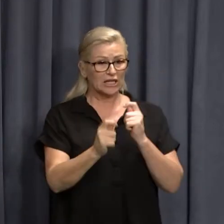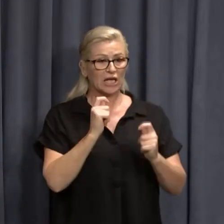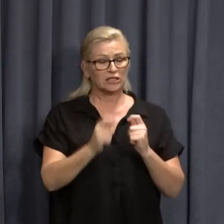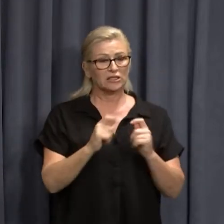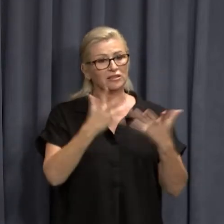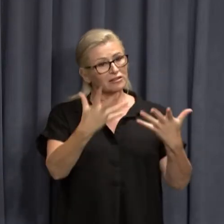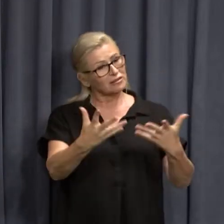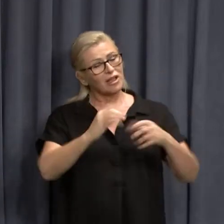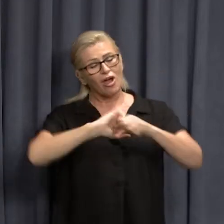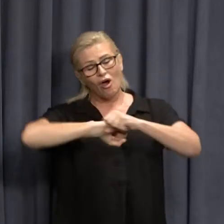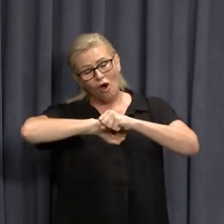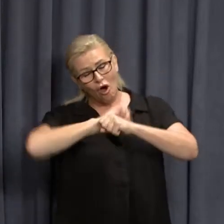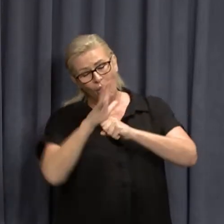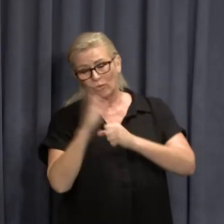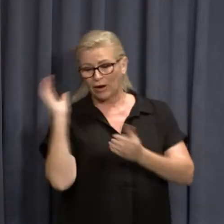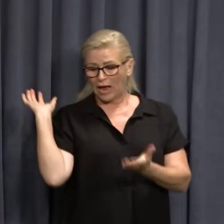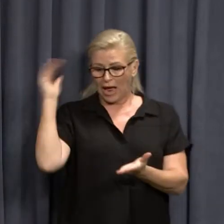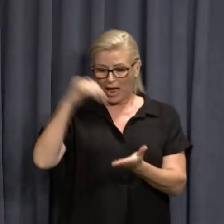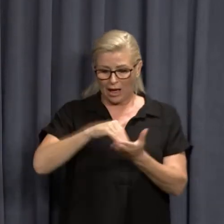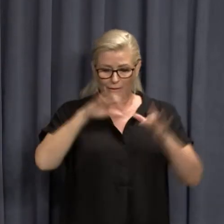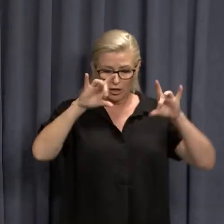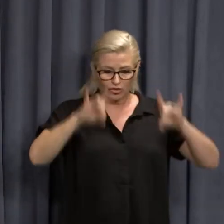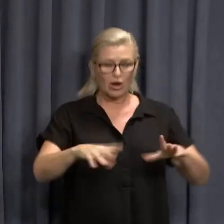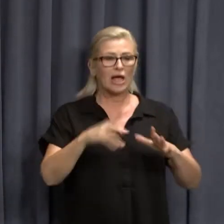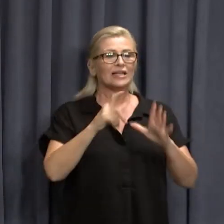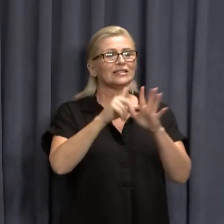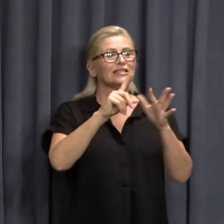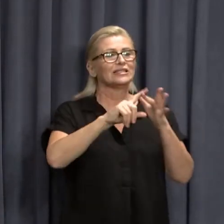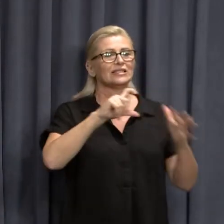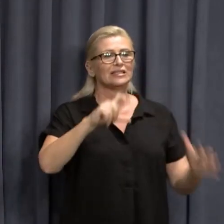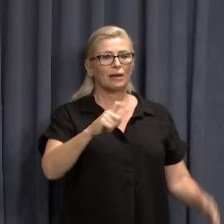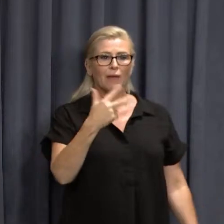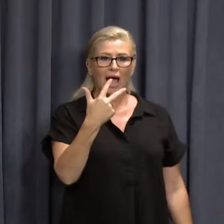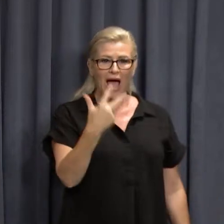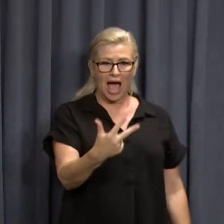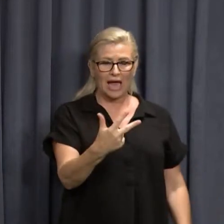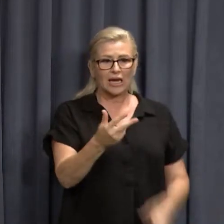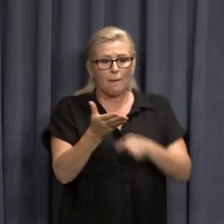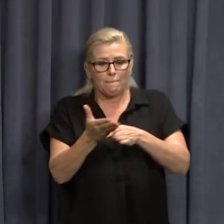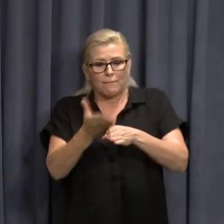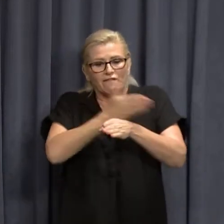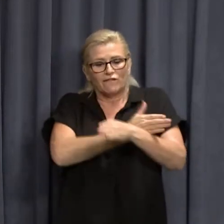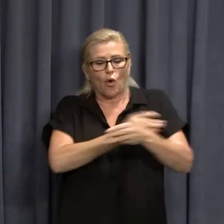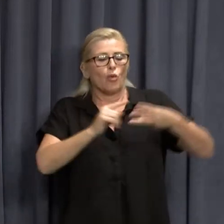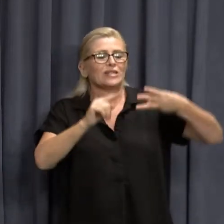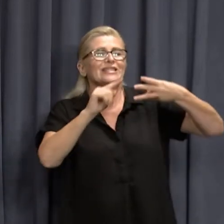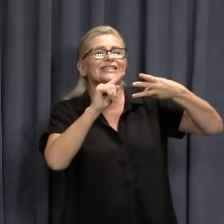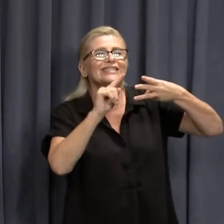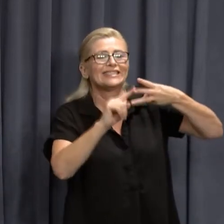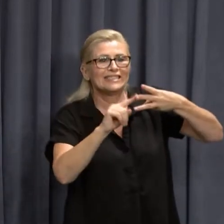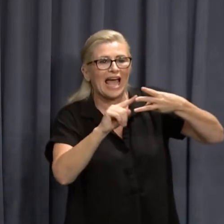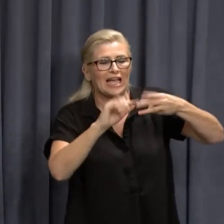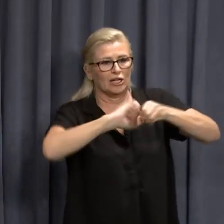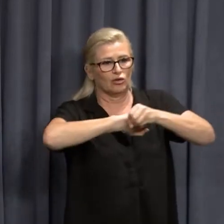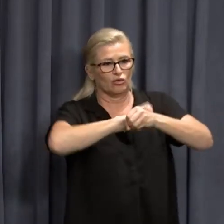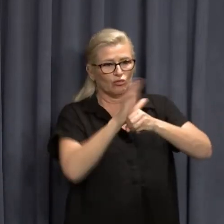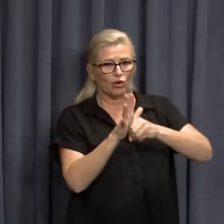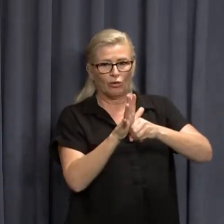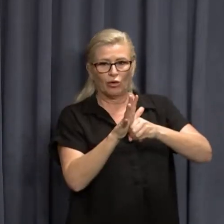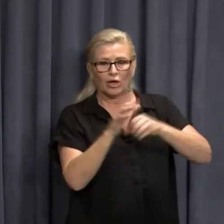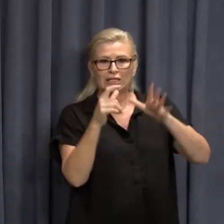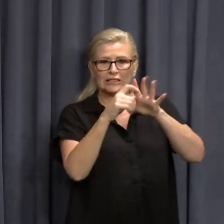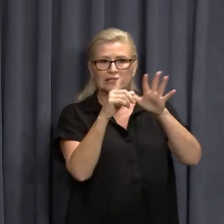Omicron arrived in Australia on December 8. Prior to that was the delta strain. The delta strain testing arrangements